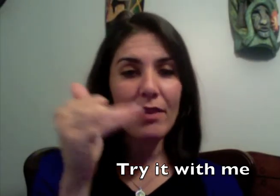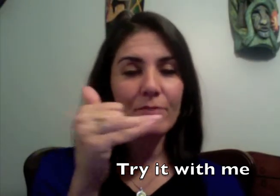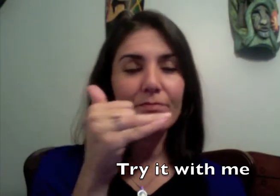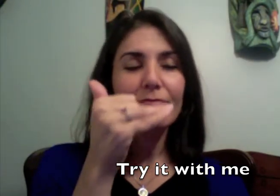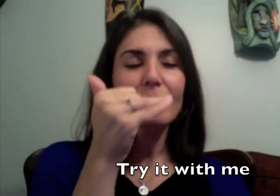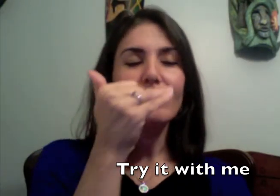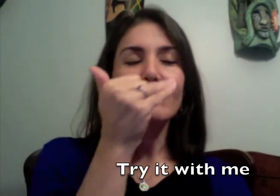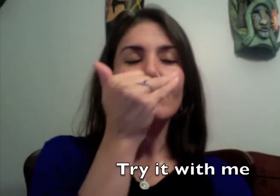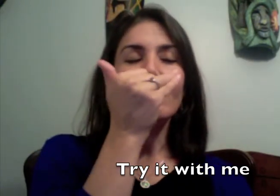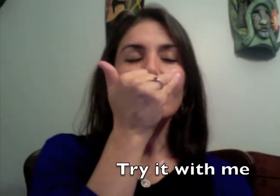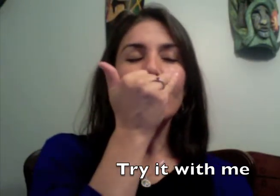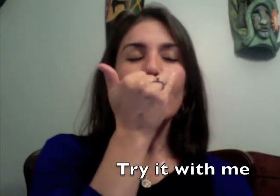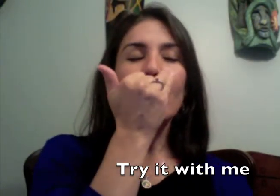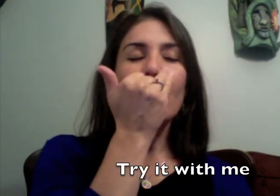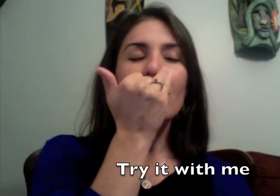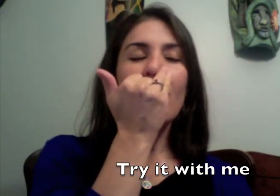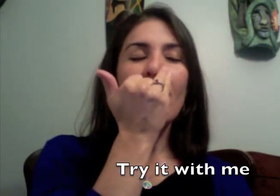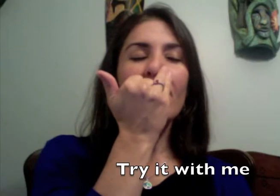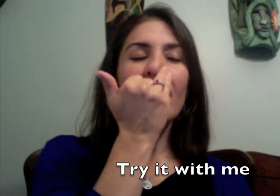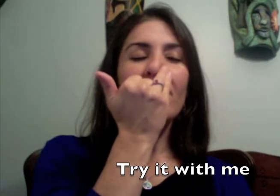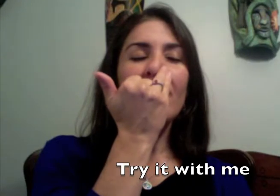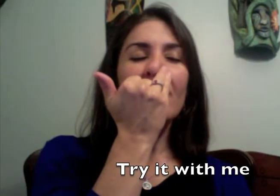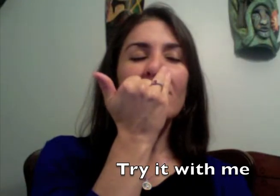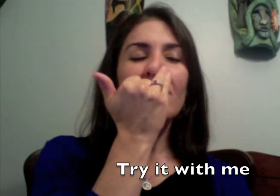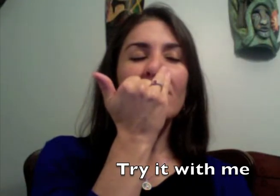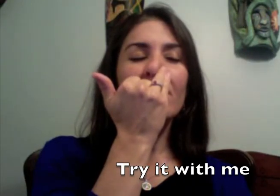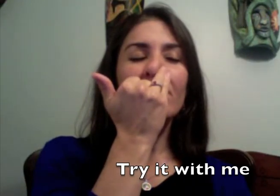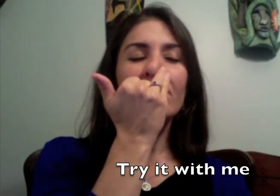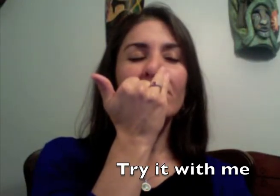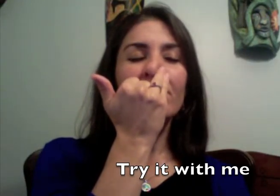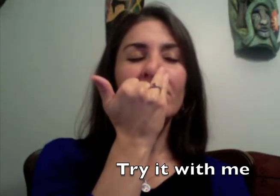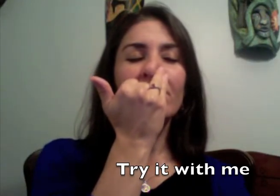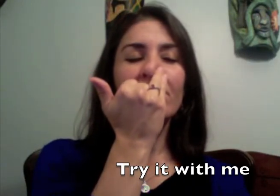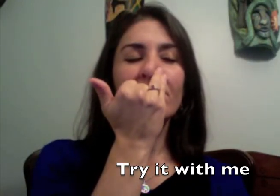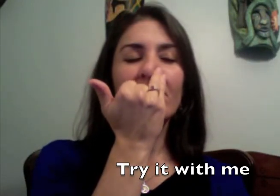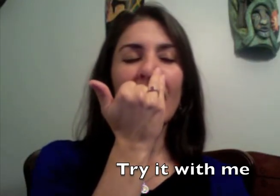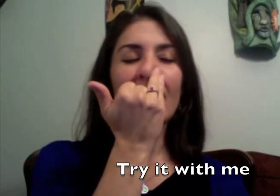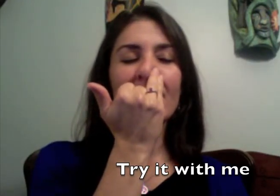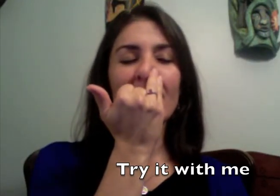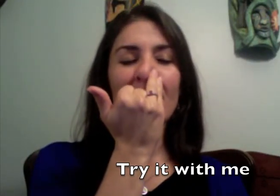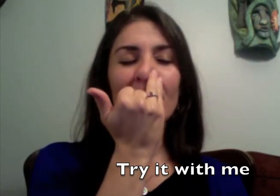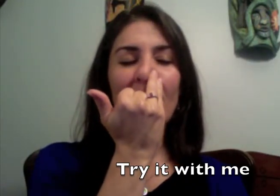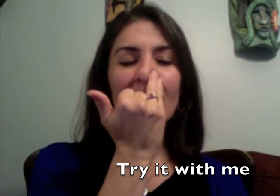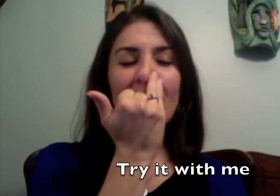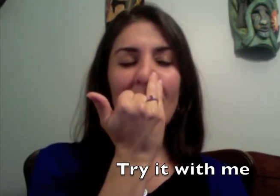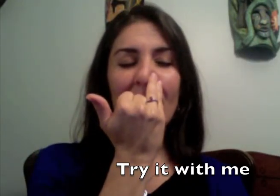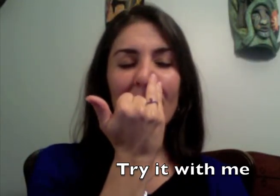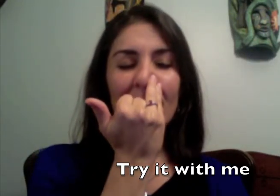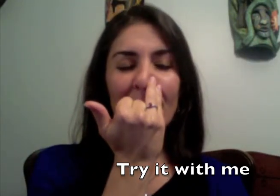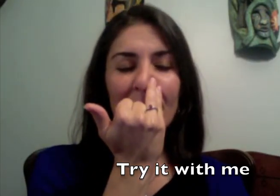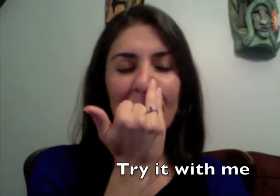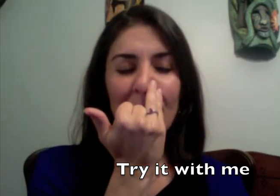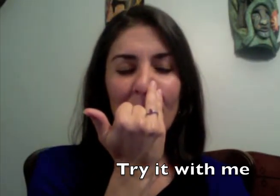close off the left nostril exhale out the right side inhale right